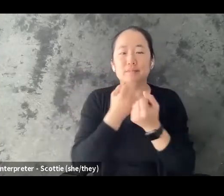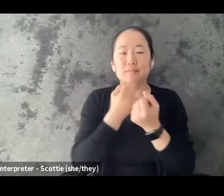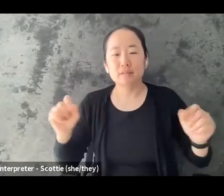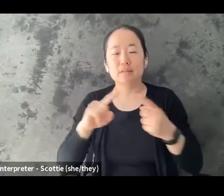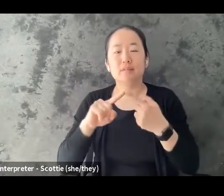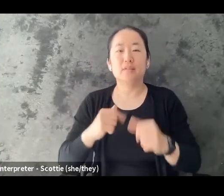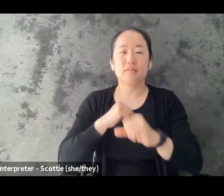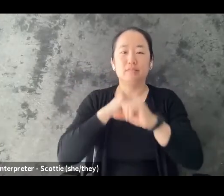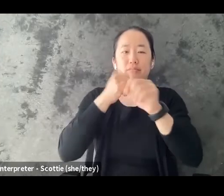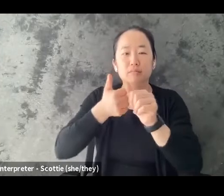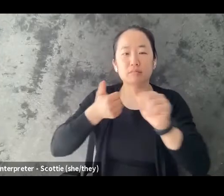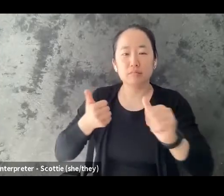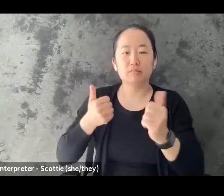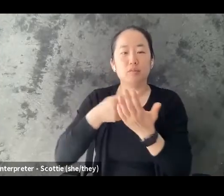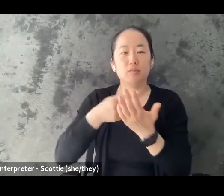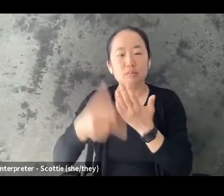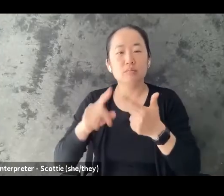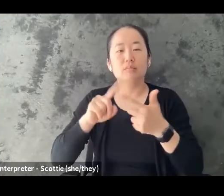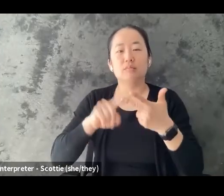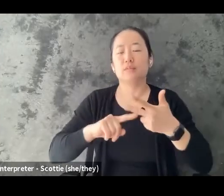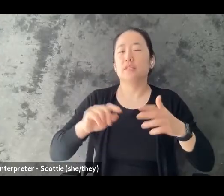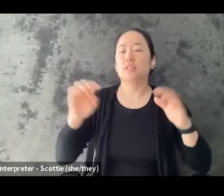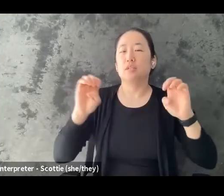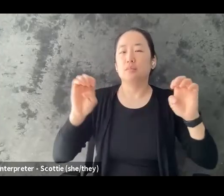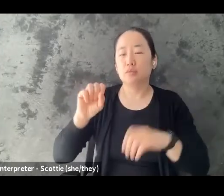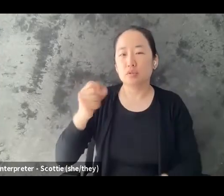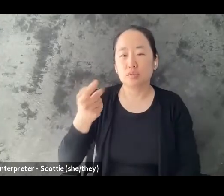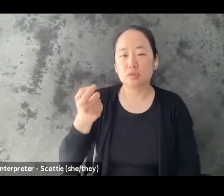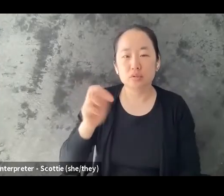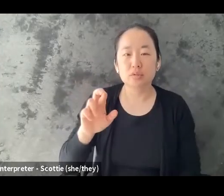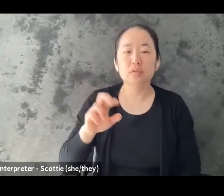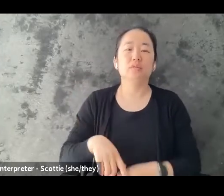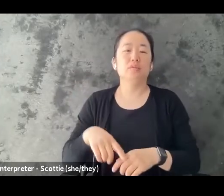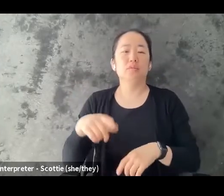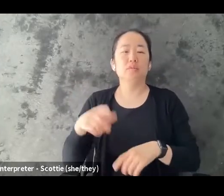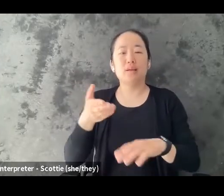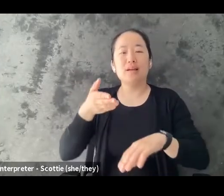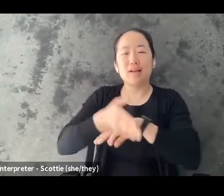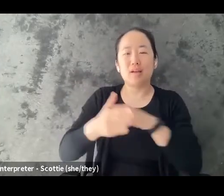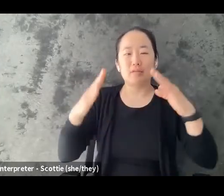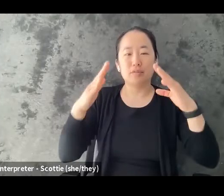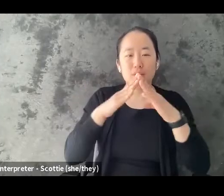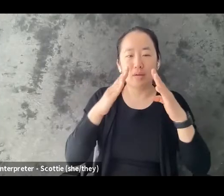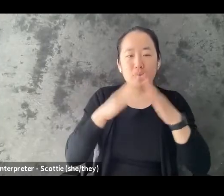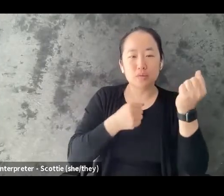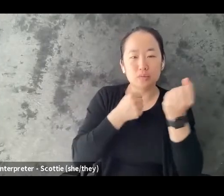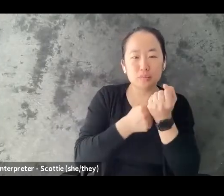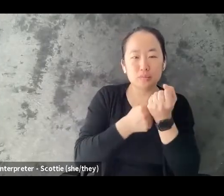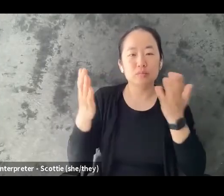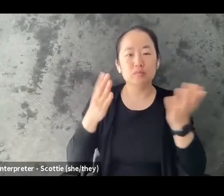services for victim-survivors of domestic violence. A few quick announcements and reminders. We will